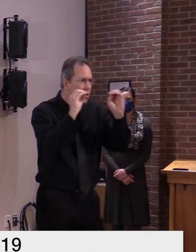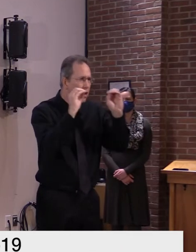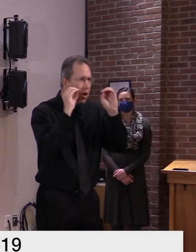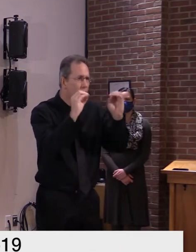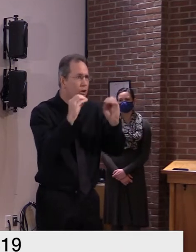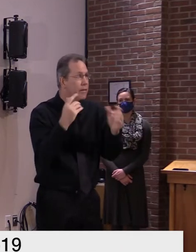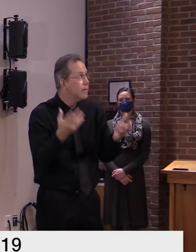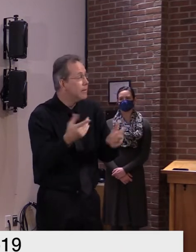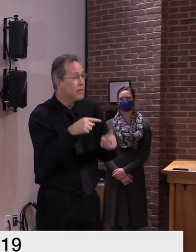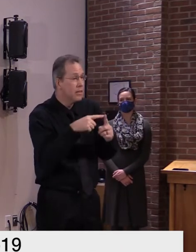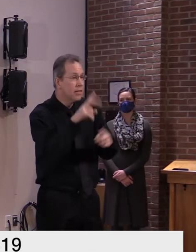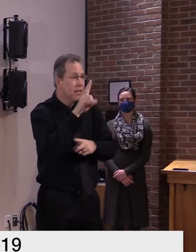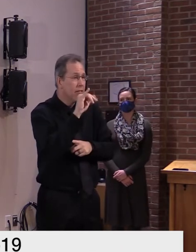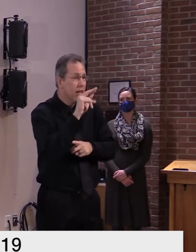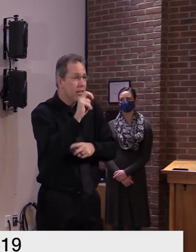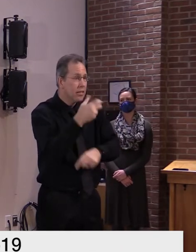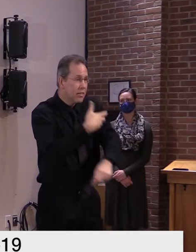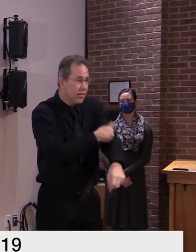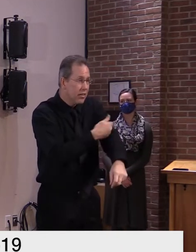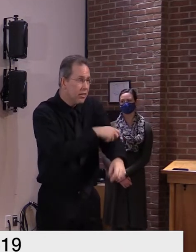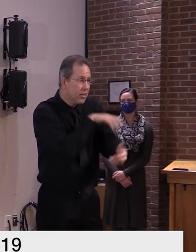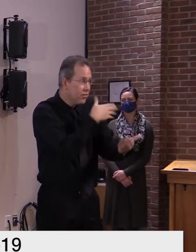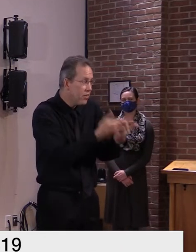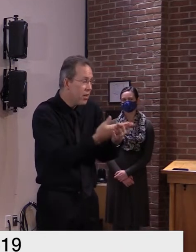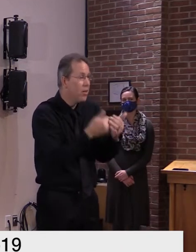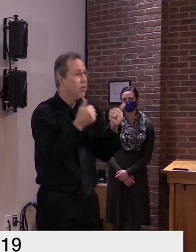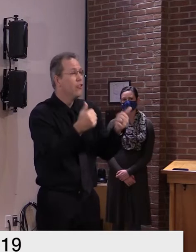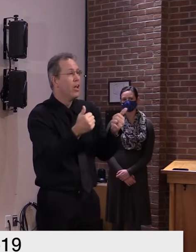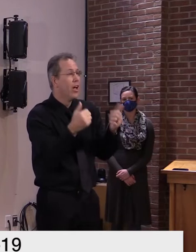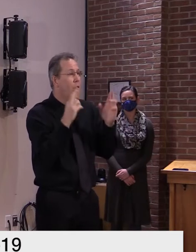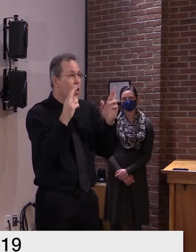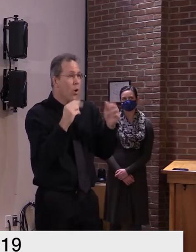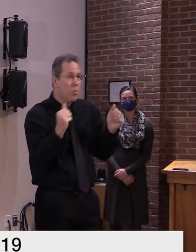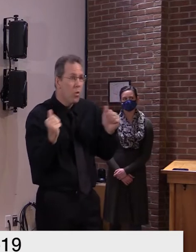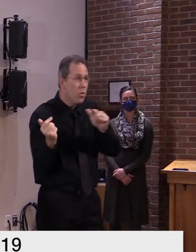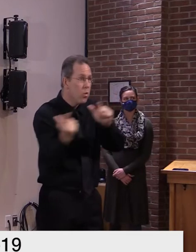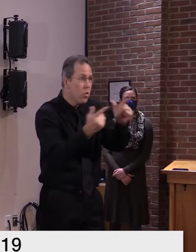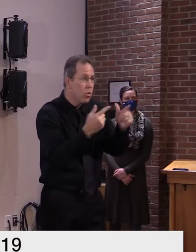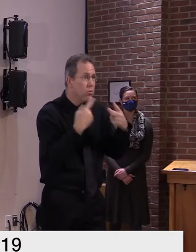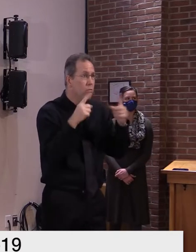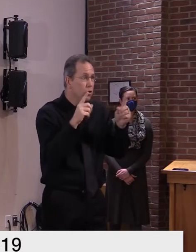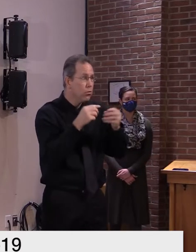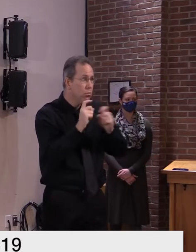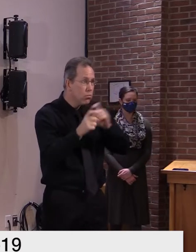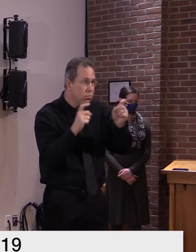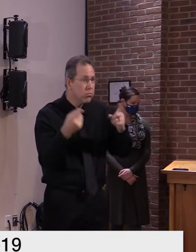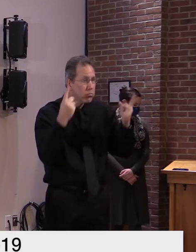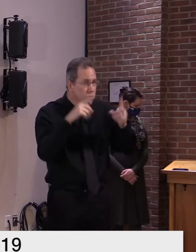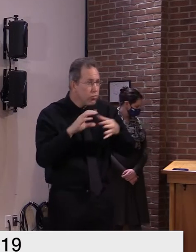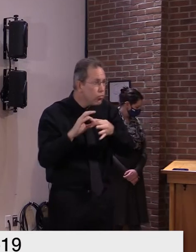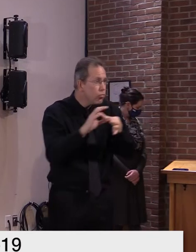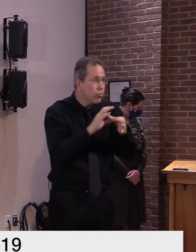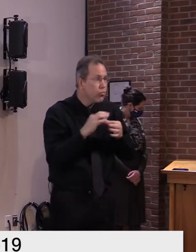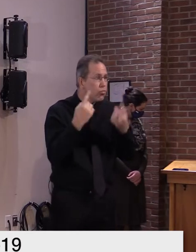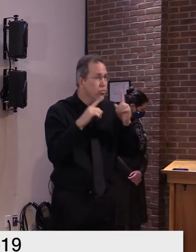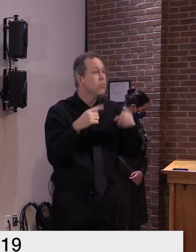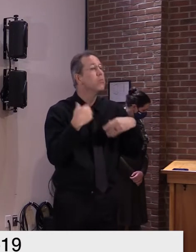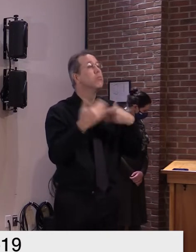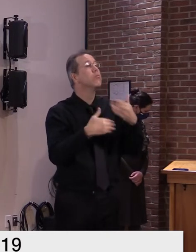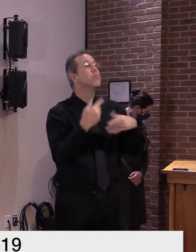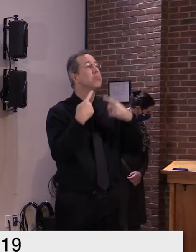all of this will get us through uh the the next few weeks and then we'll be on the road to recovery at that point